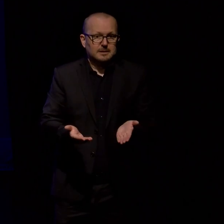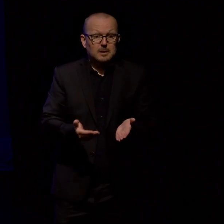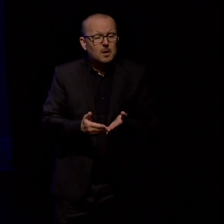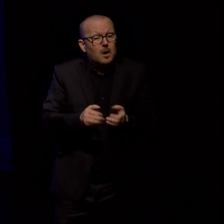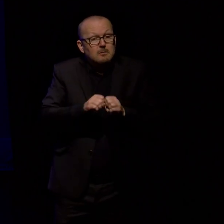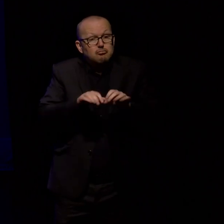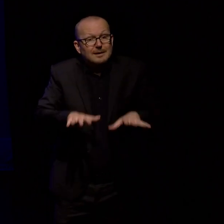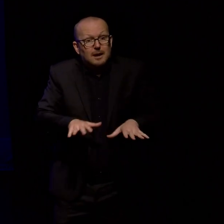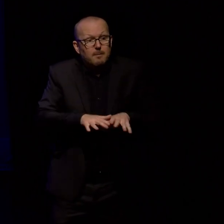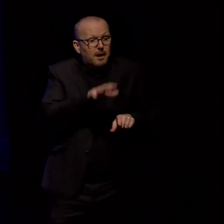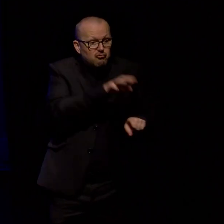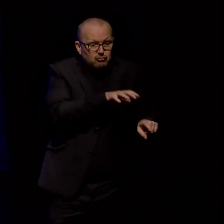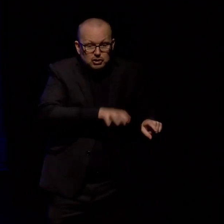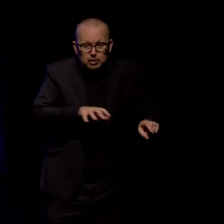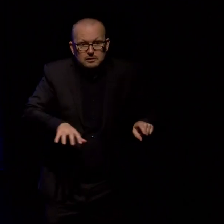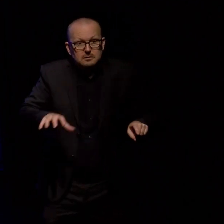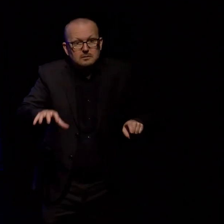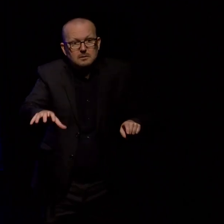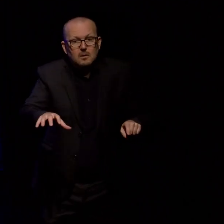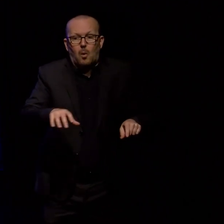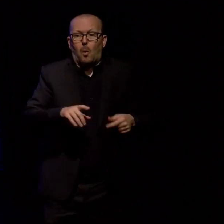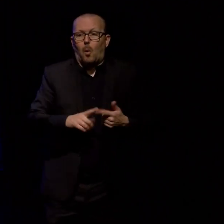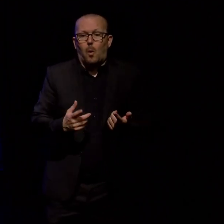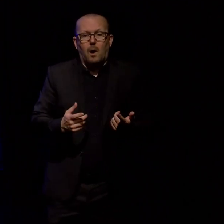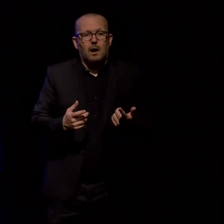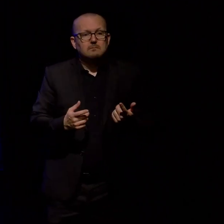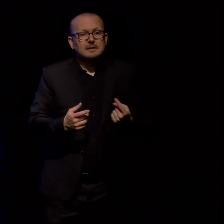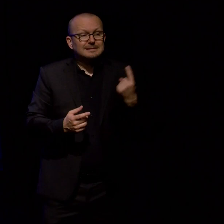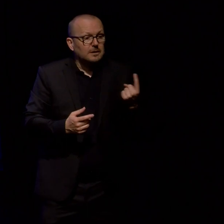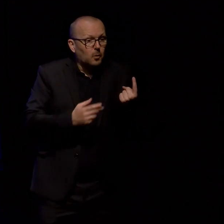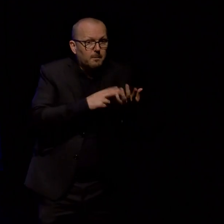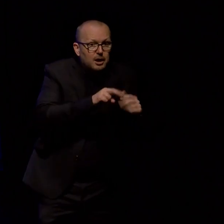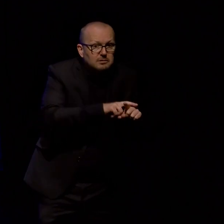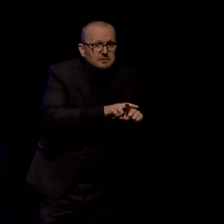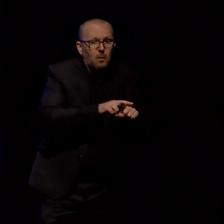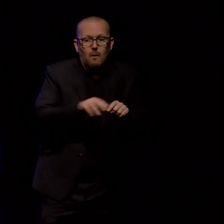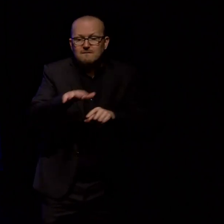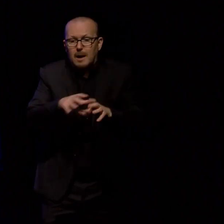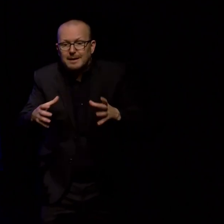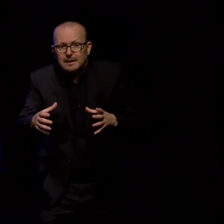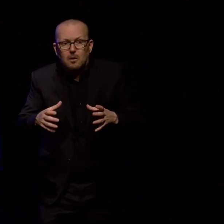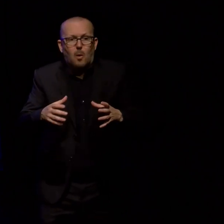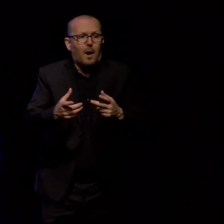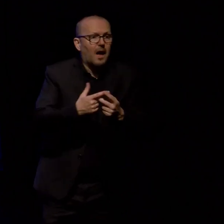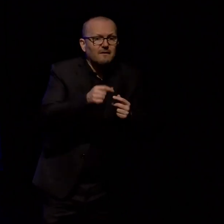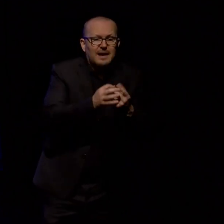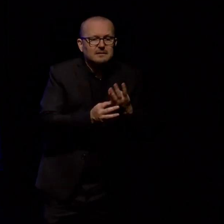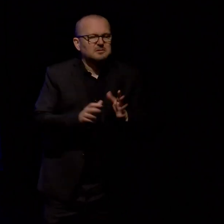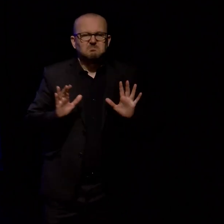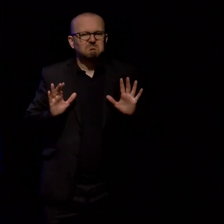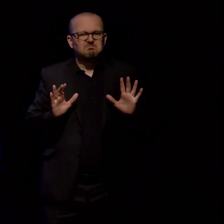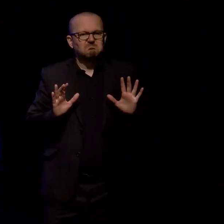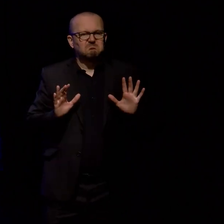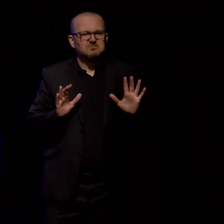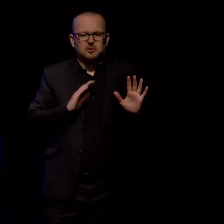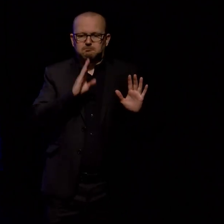region. There's no breakdown by household composition or by any other demographic factor. I suspect that it's due to the low sample size